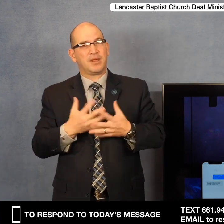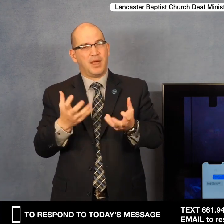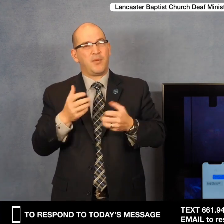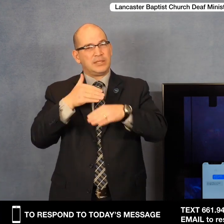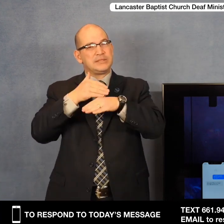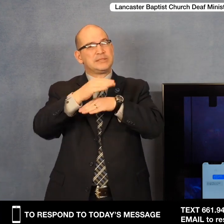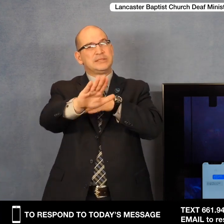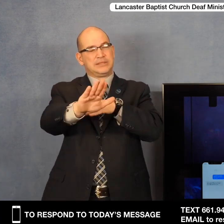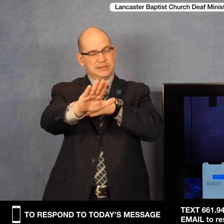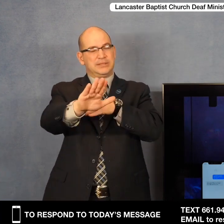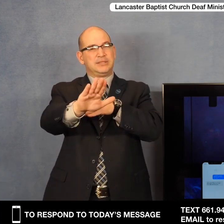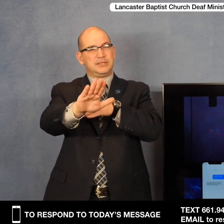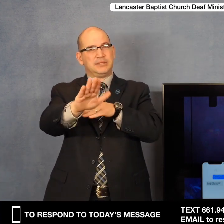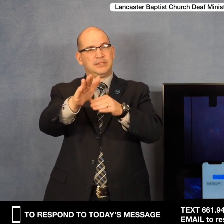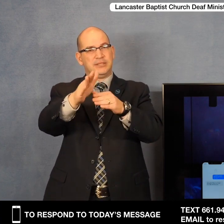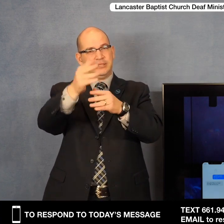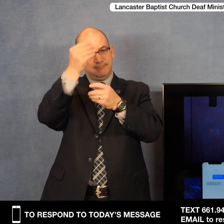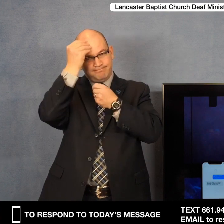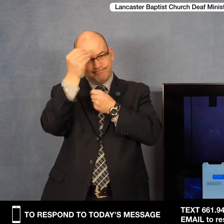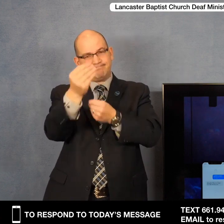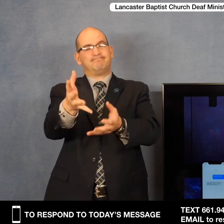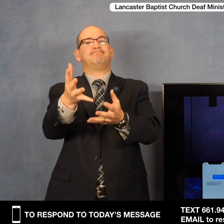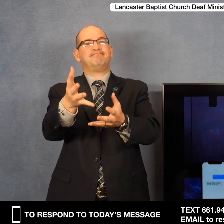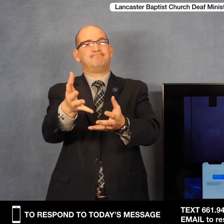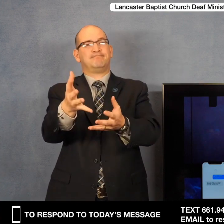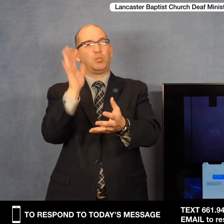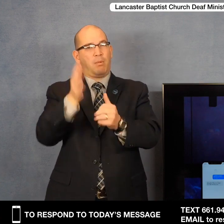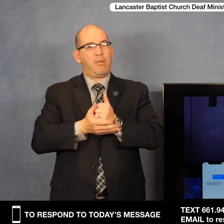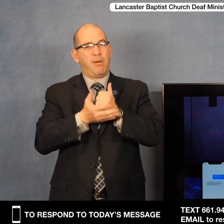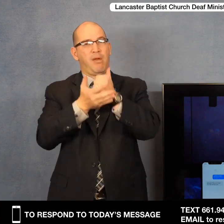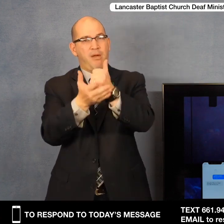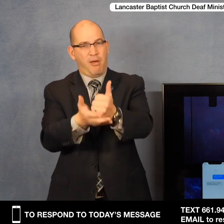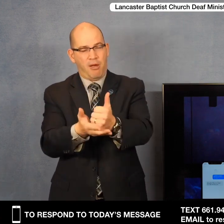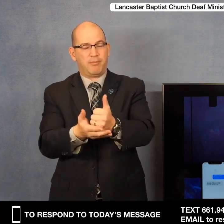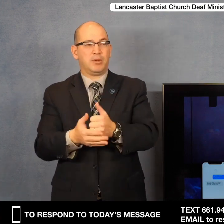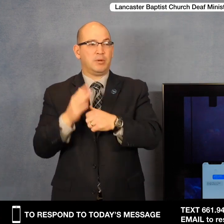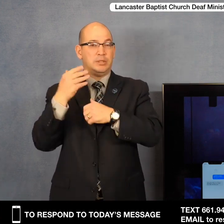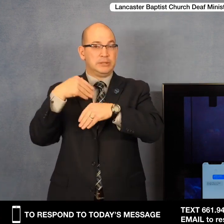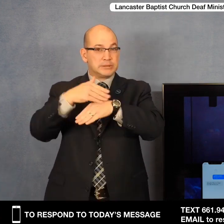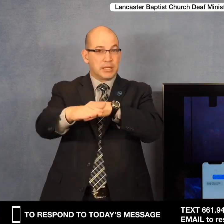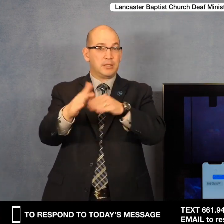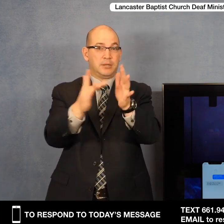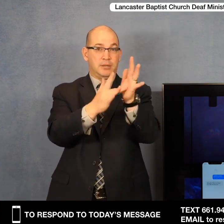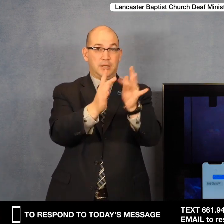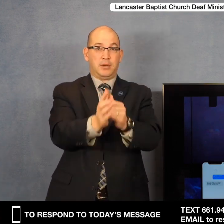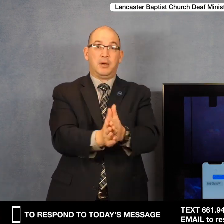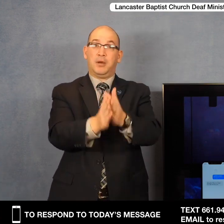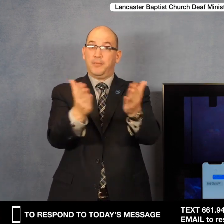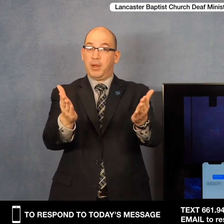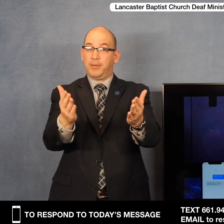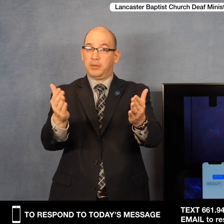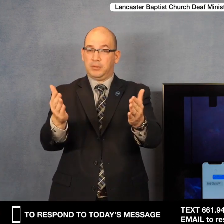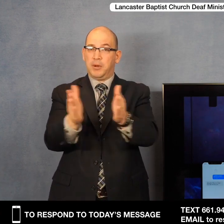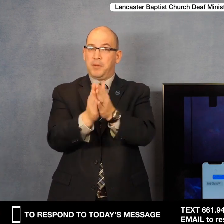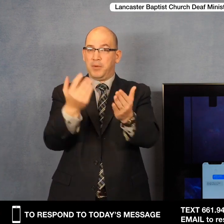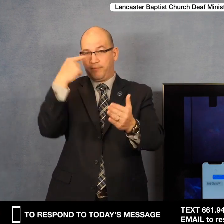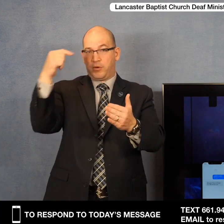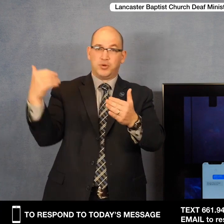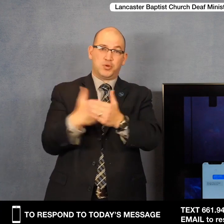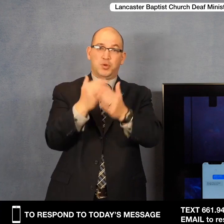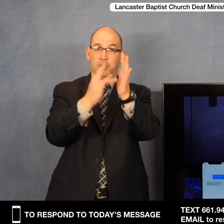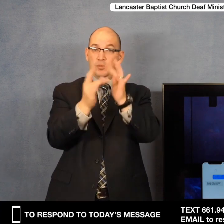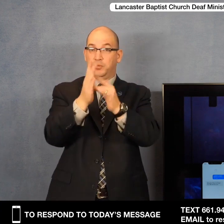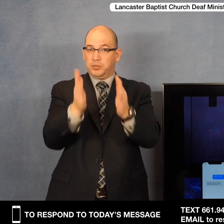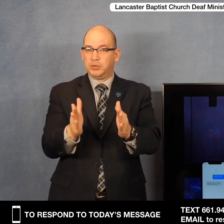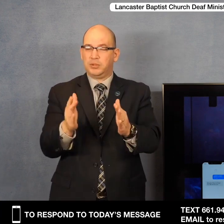I want to send you some information that will help you. A Bible, a book for new believers in Christ. We'd